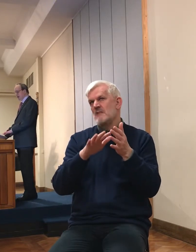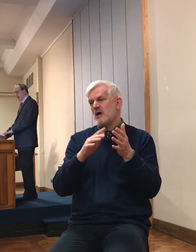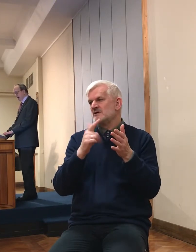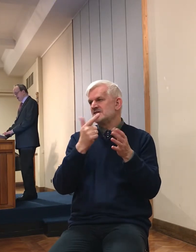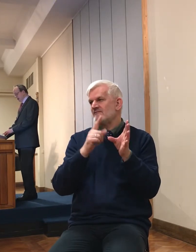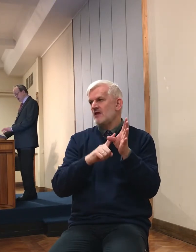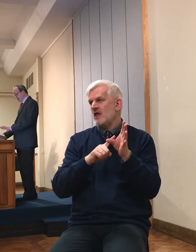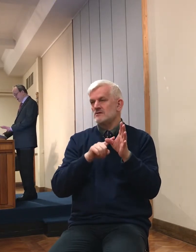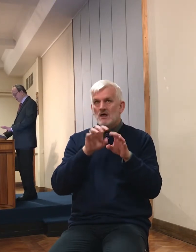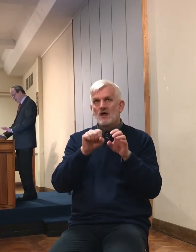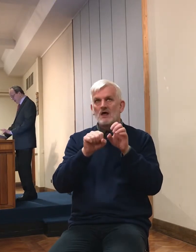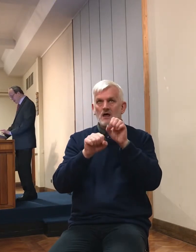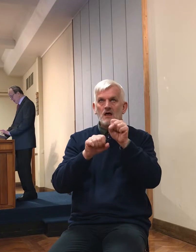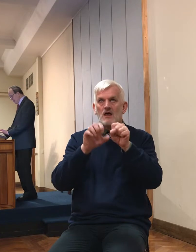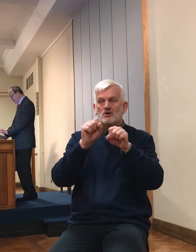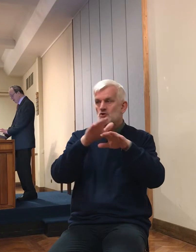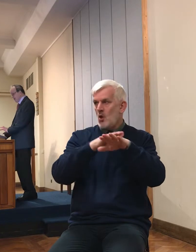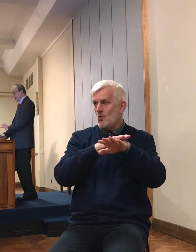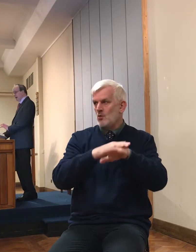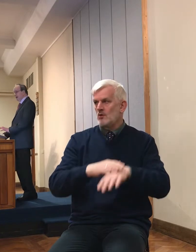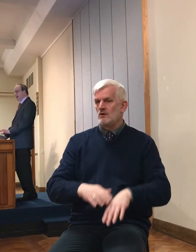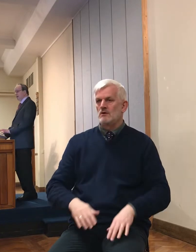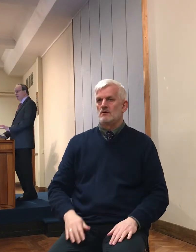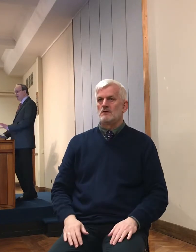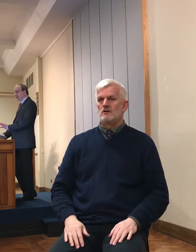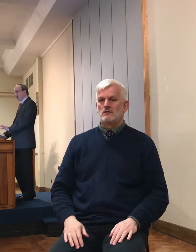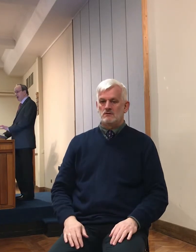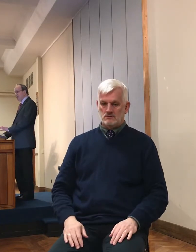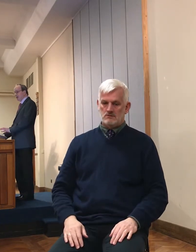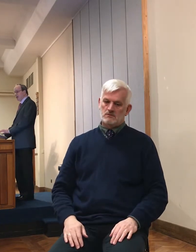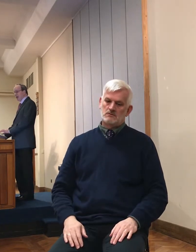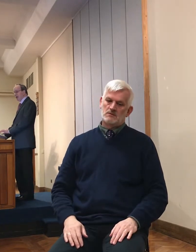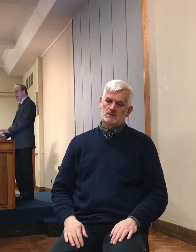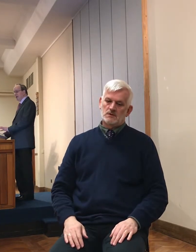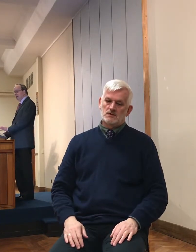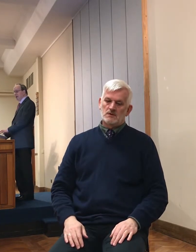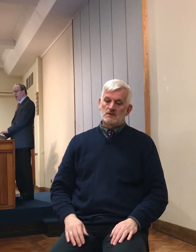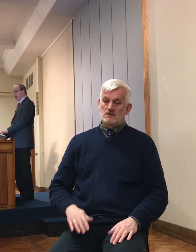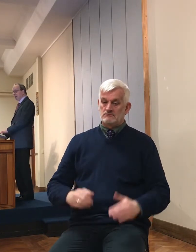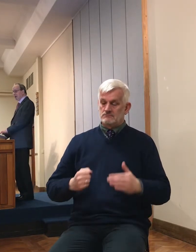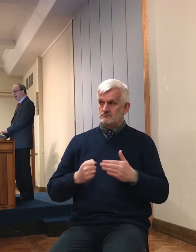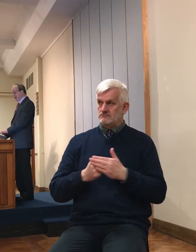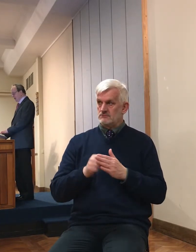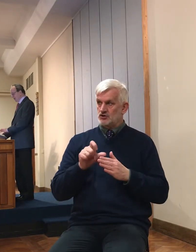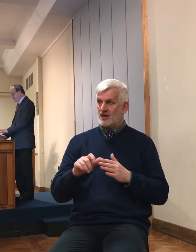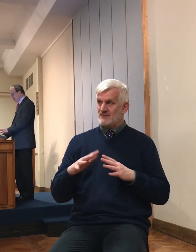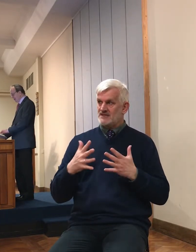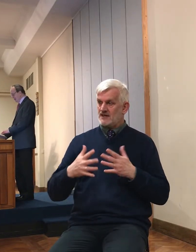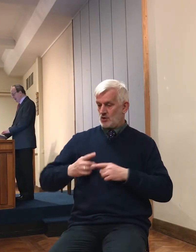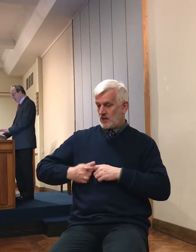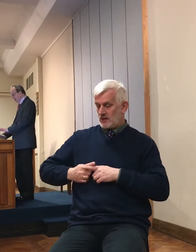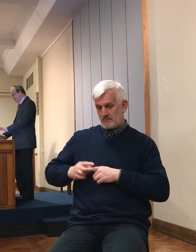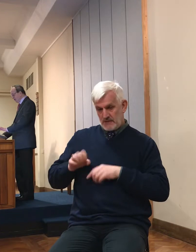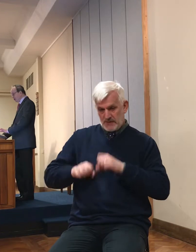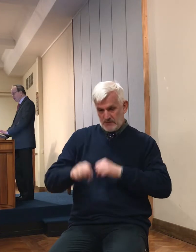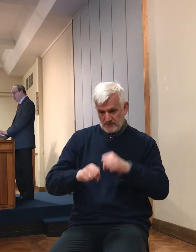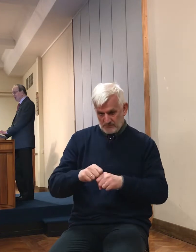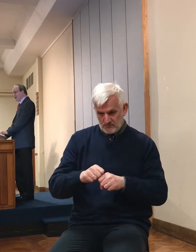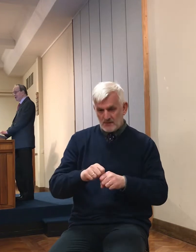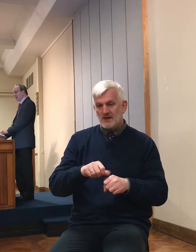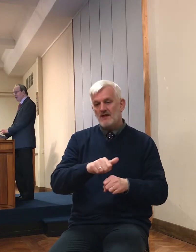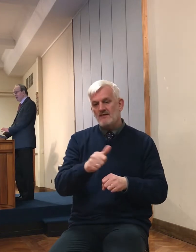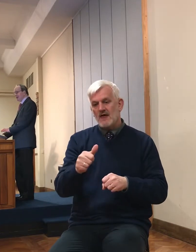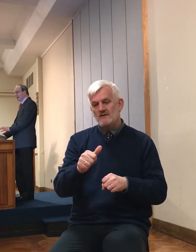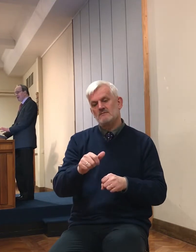almost. So there's a terrific change of gear between chapters 10 and 11. And if you happily read